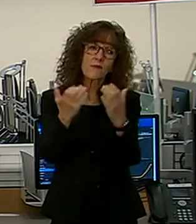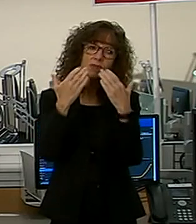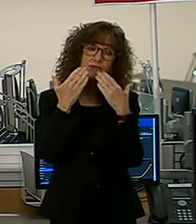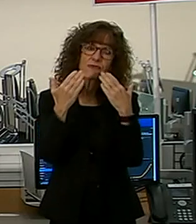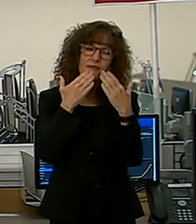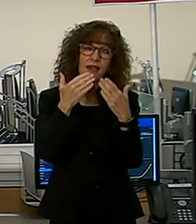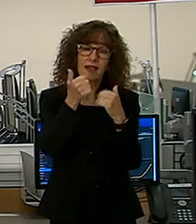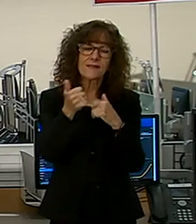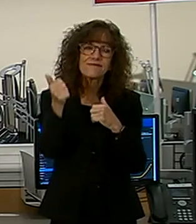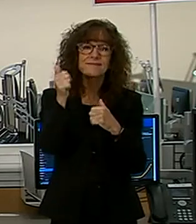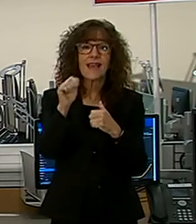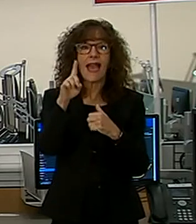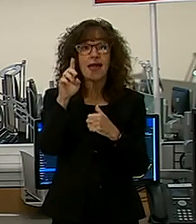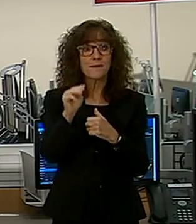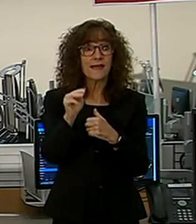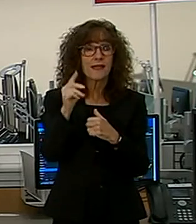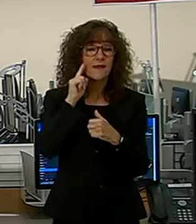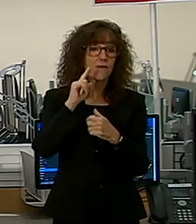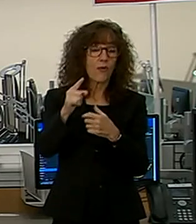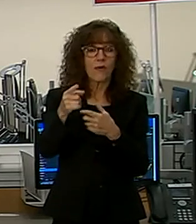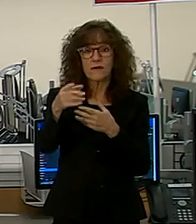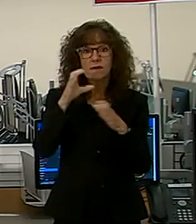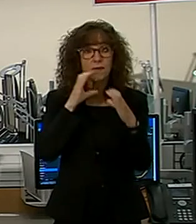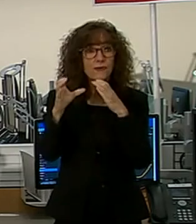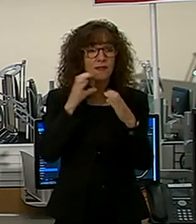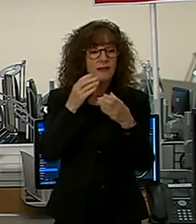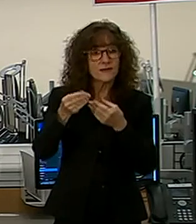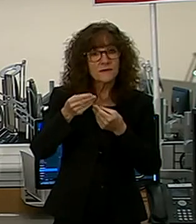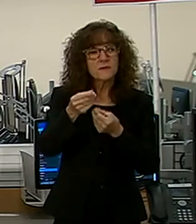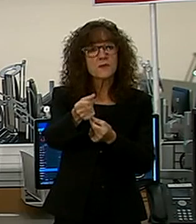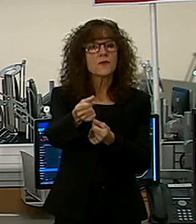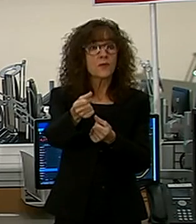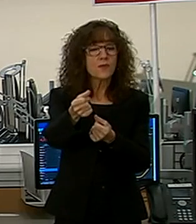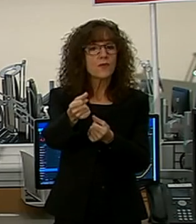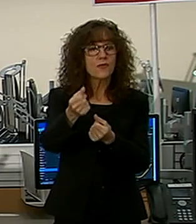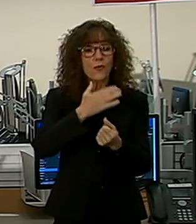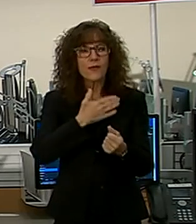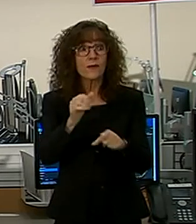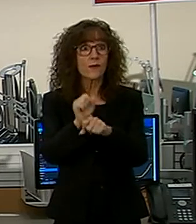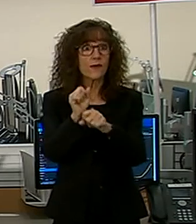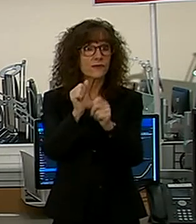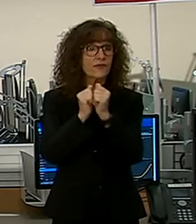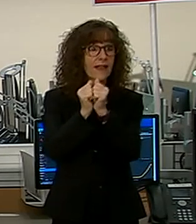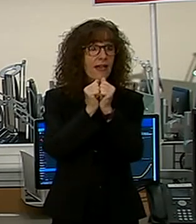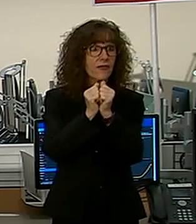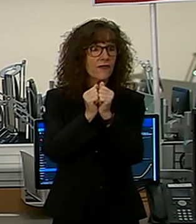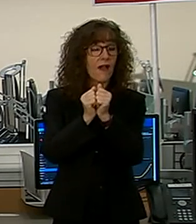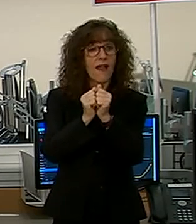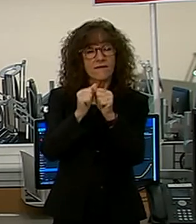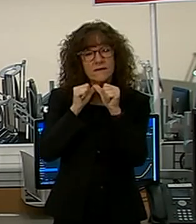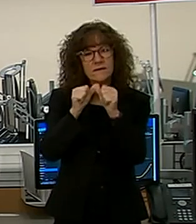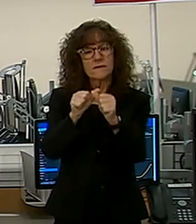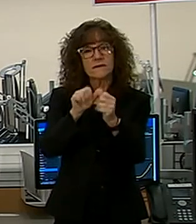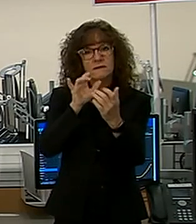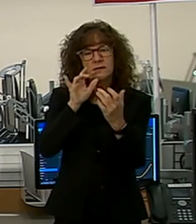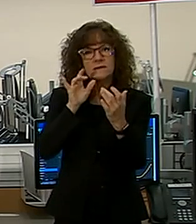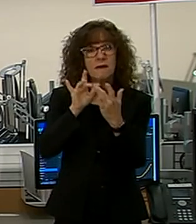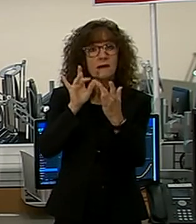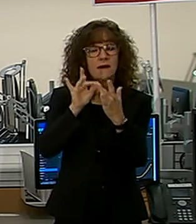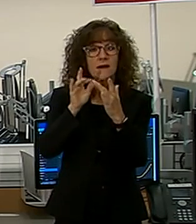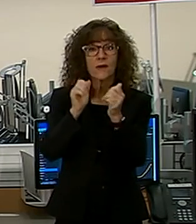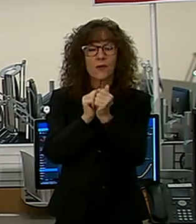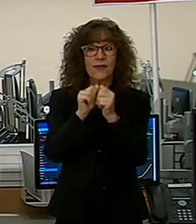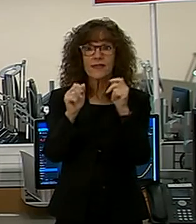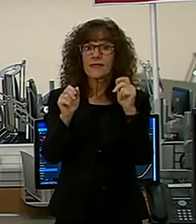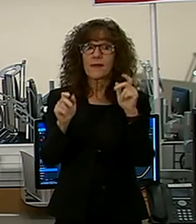thank the administration for the seamless communication, for the willingness to work with us. I have also been in constant communication with my colleagues